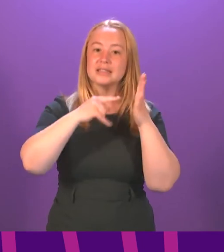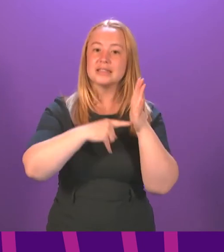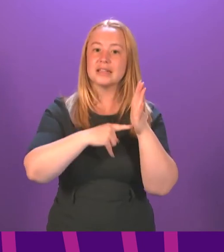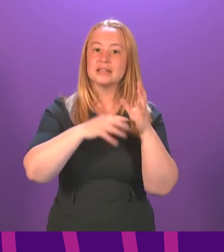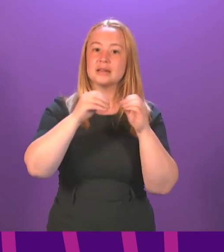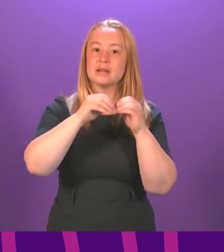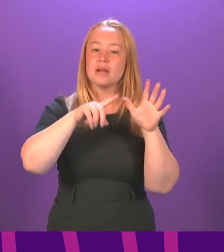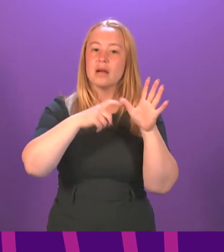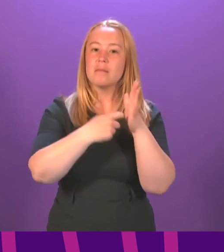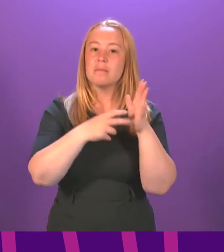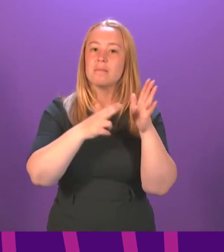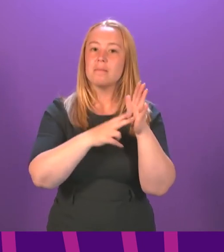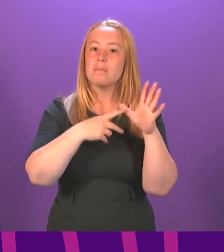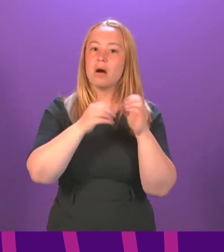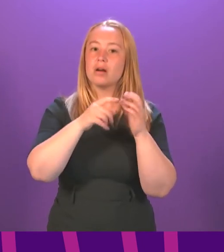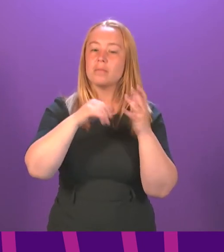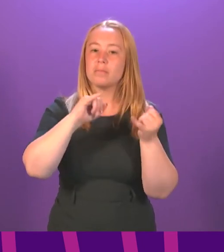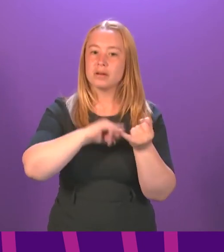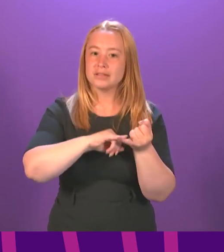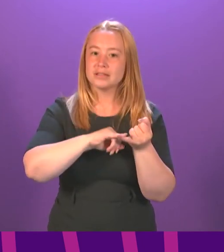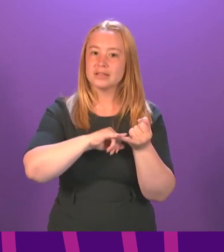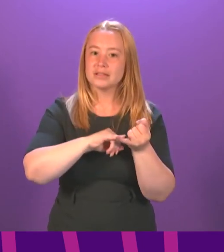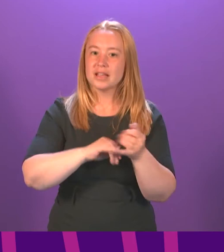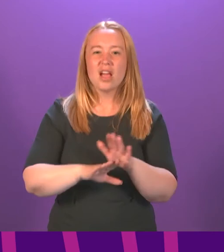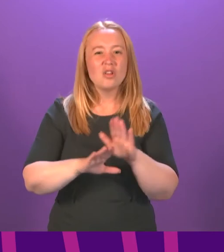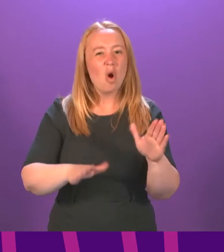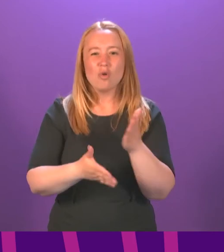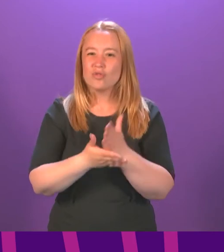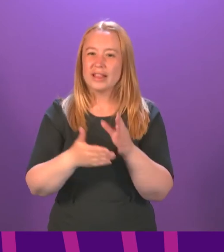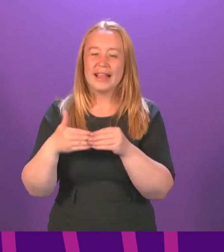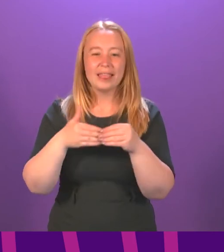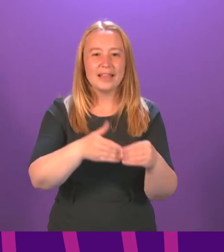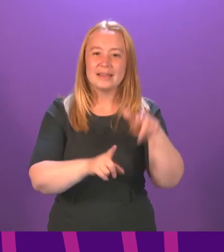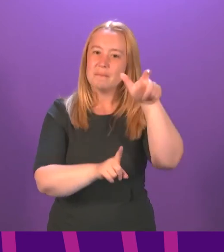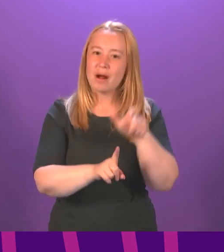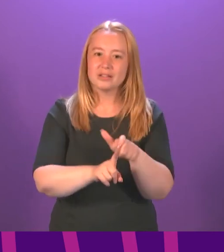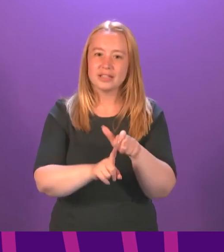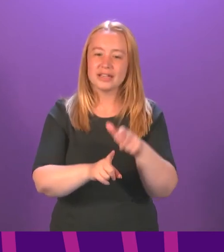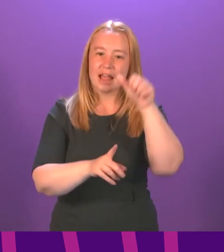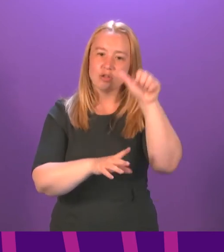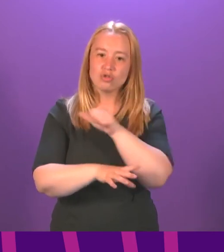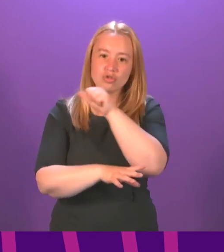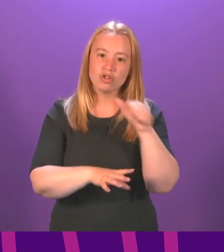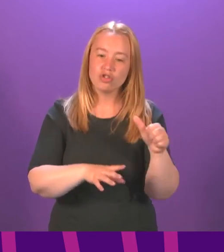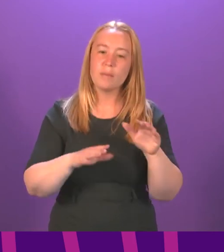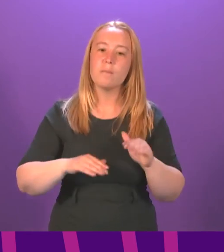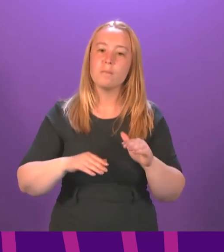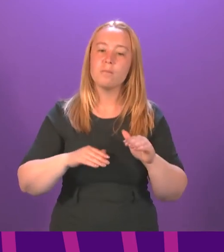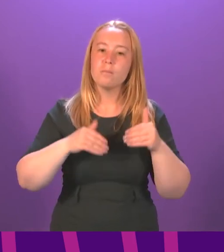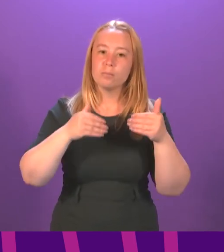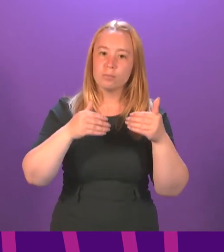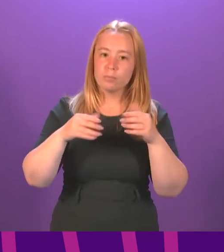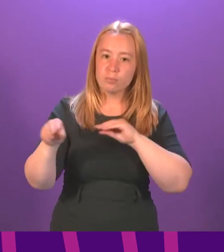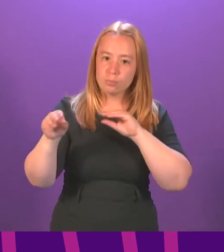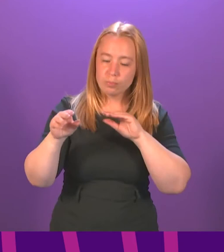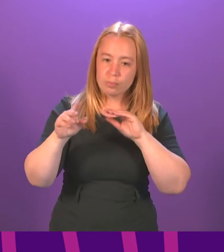perhaps not a leading figure in the early Christian movement. We know relatively little about him, although